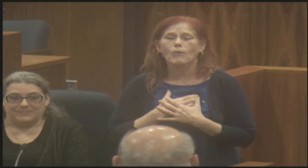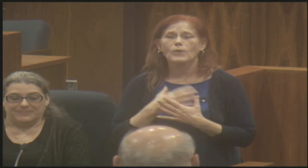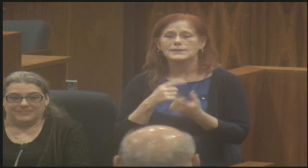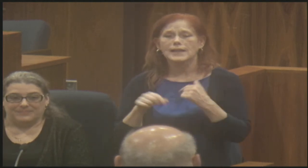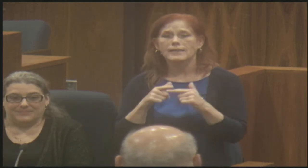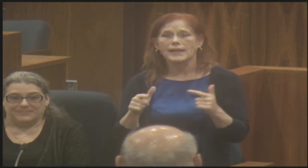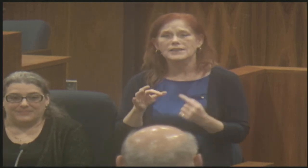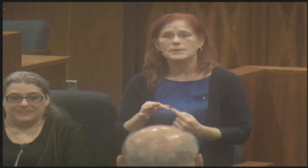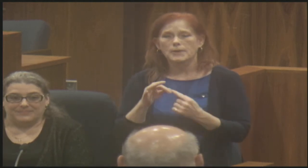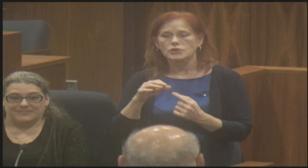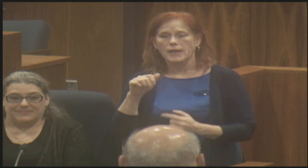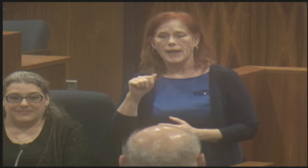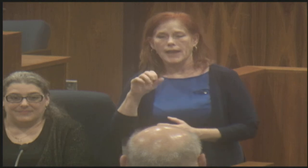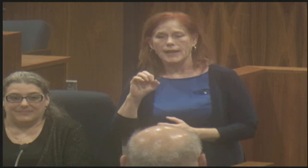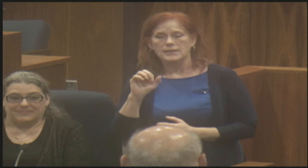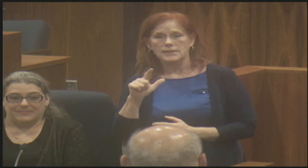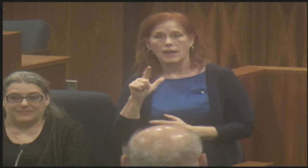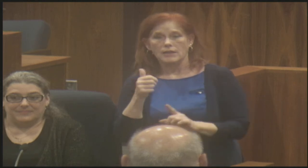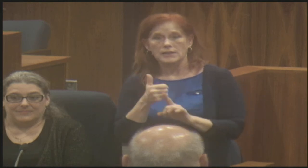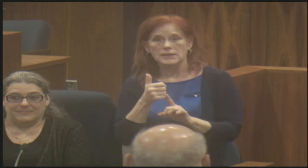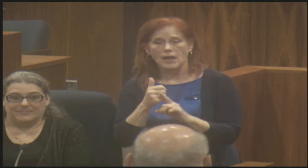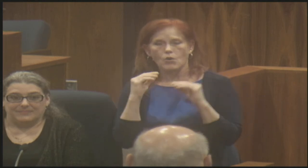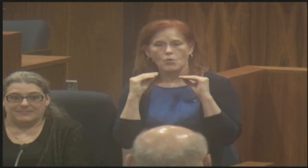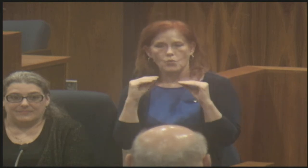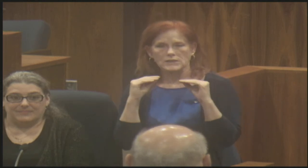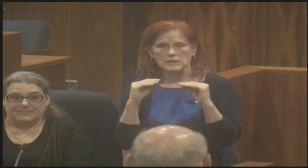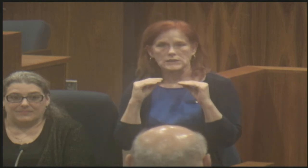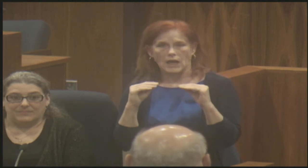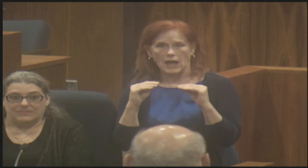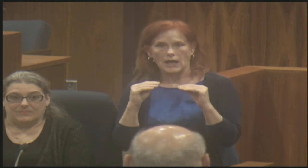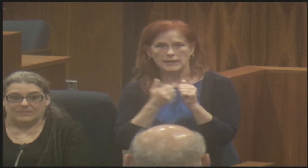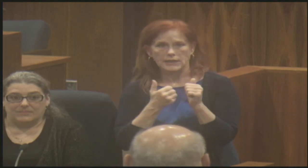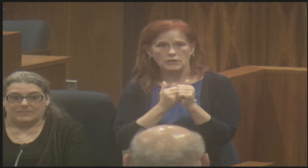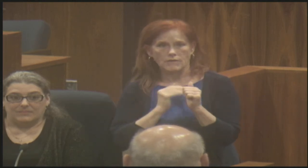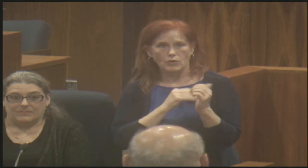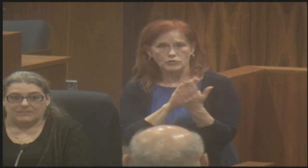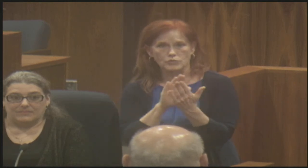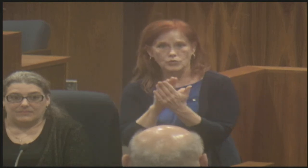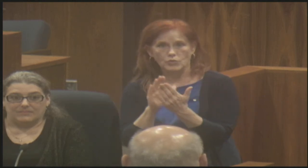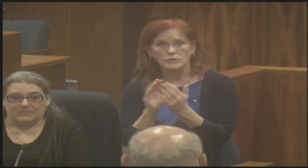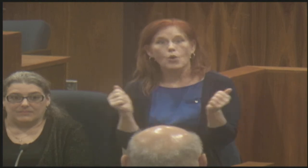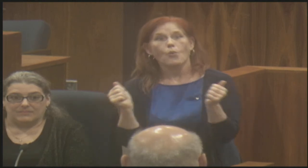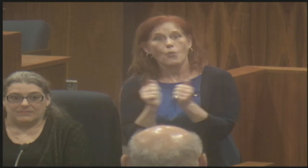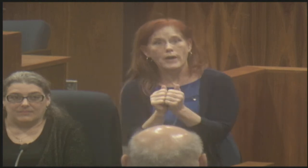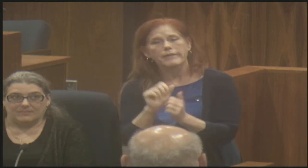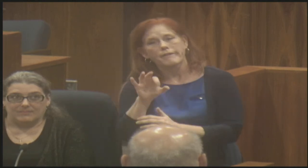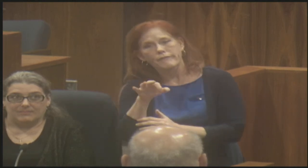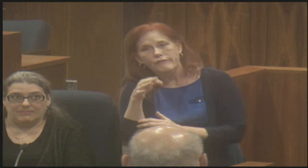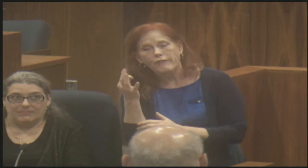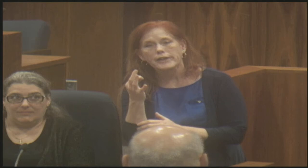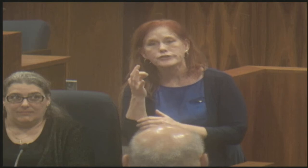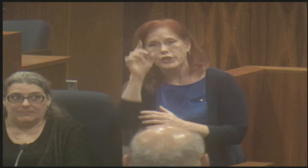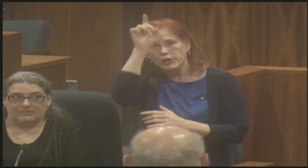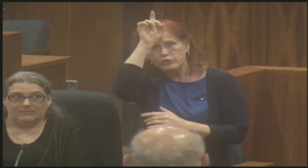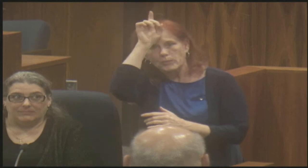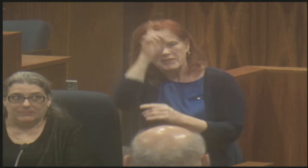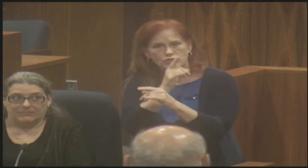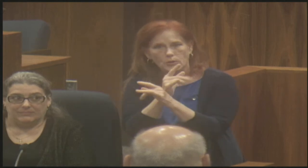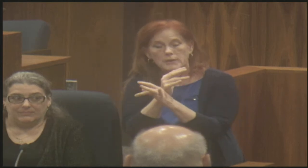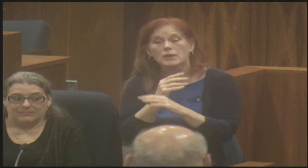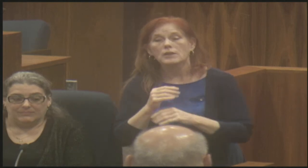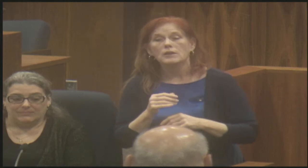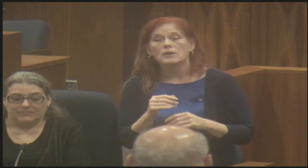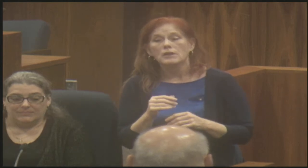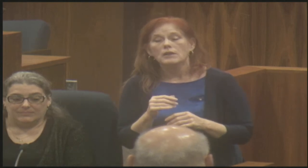especially ASL was taught in schools alongside with French and German, that there was, uh,